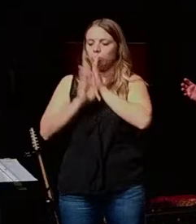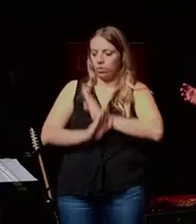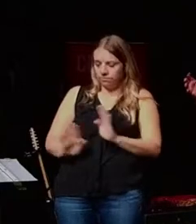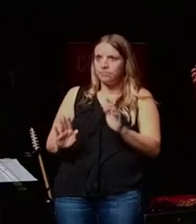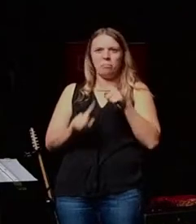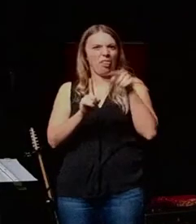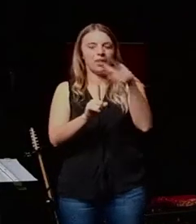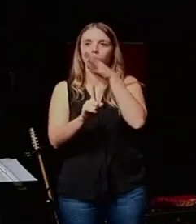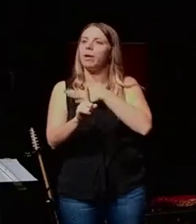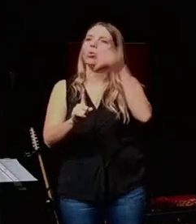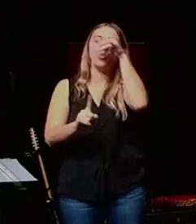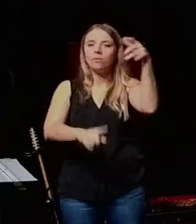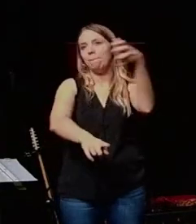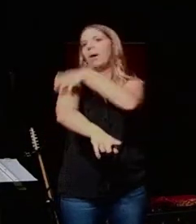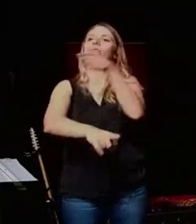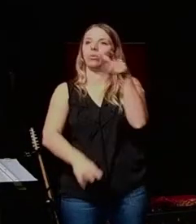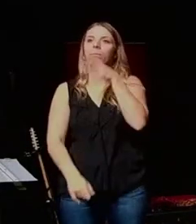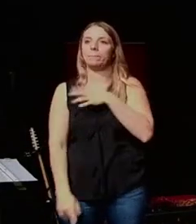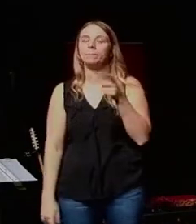And this woman was a powerhouse.